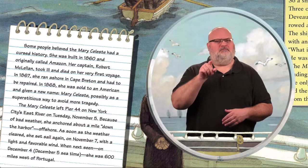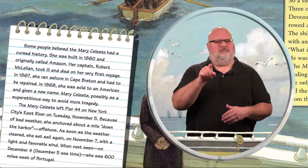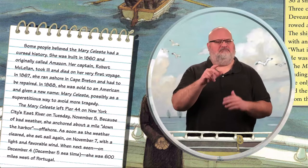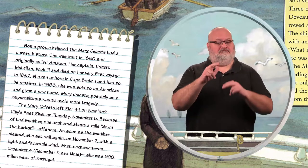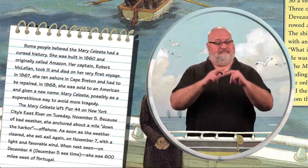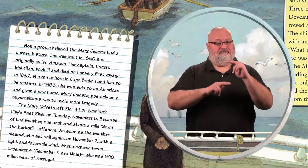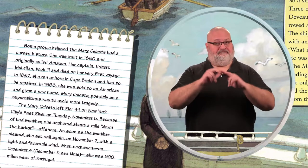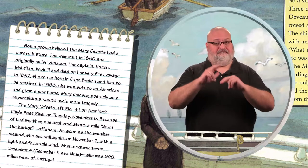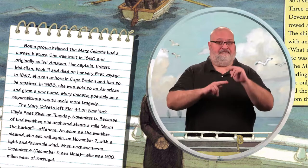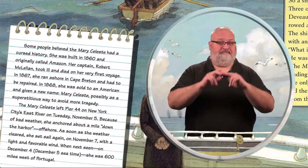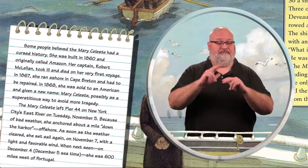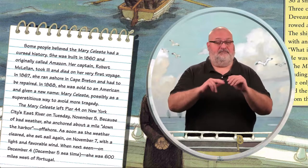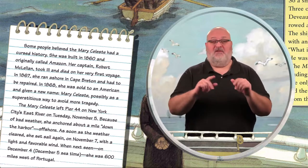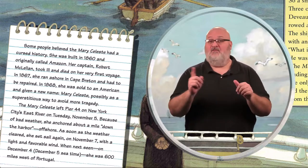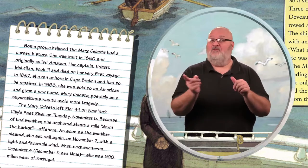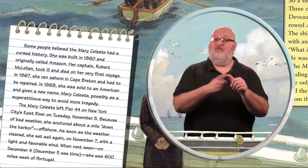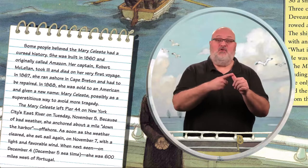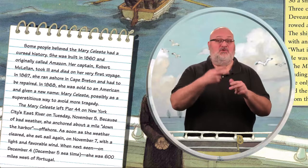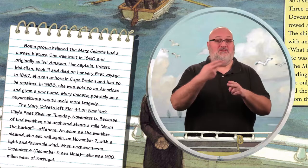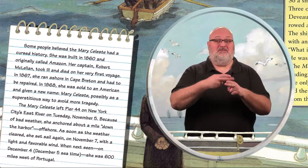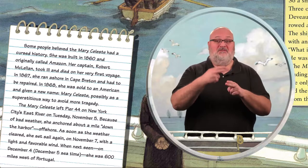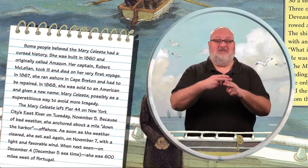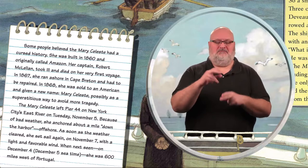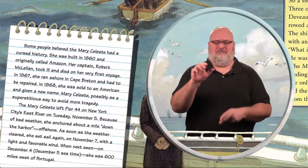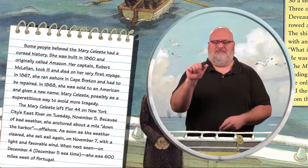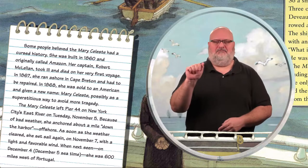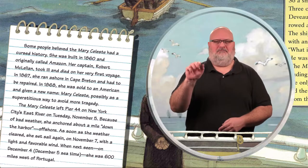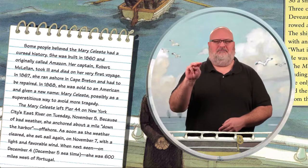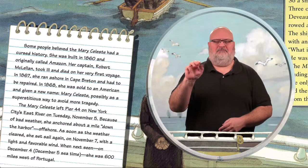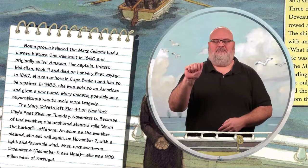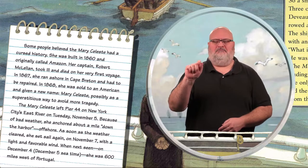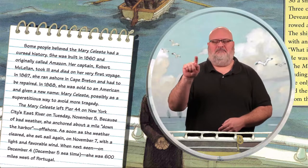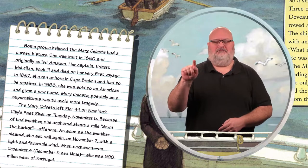She was built in 1860 and originally called Amazon.